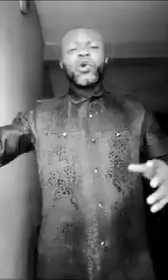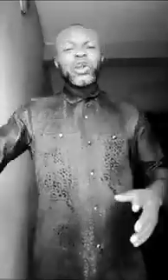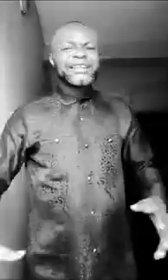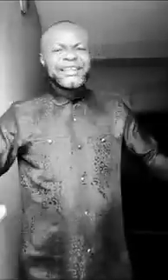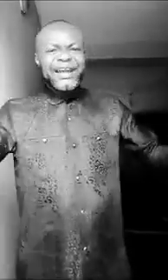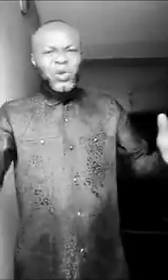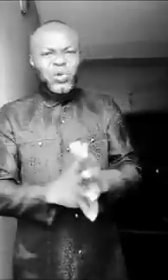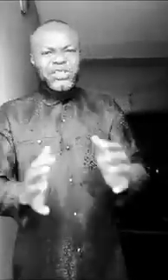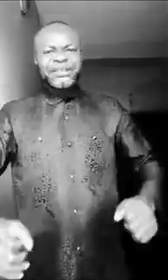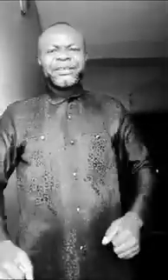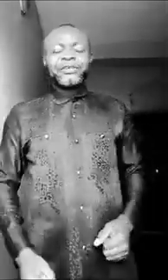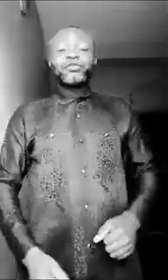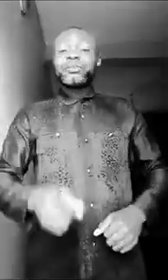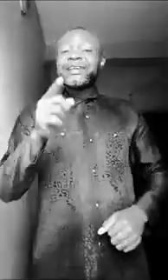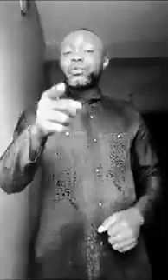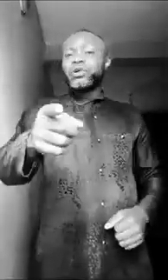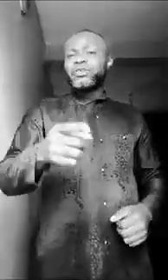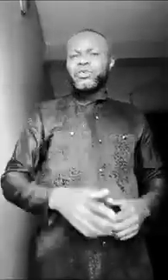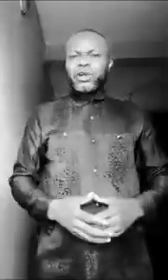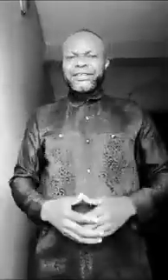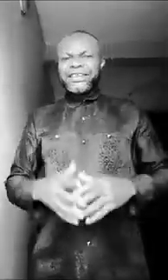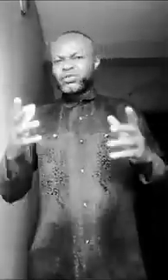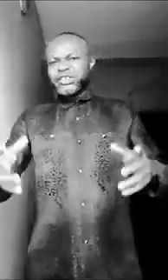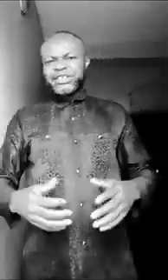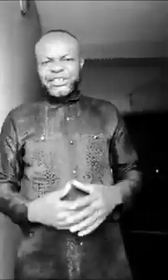collected it and close it. From that, the world for the world. Thanks, you start changing.